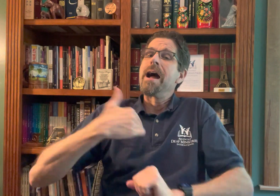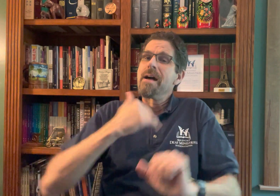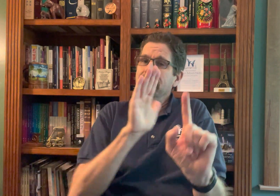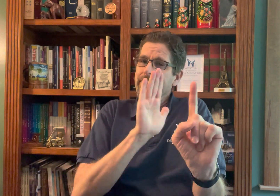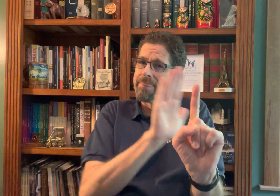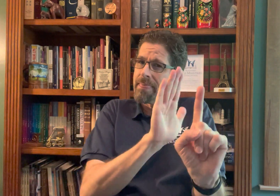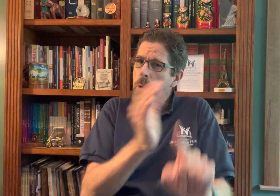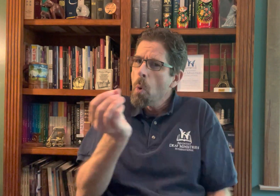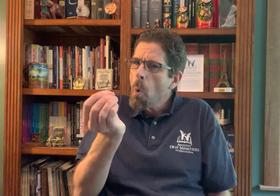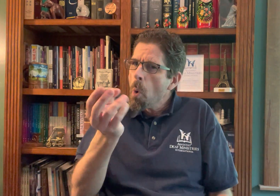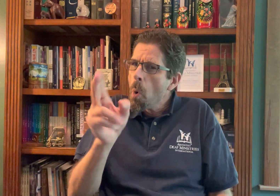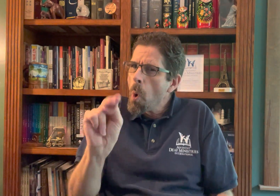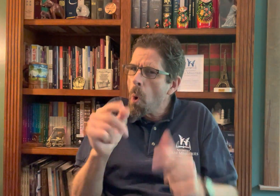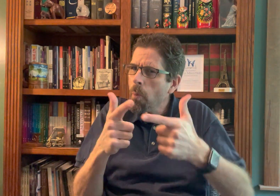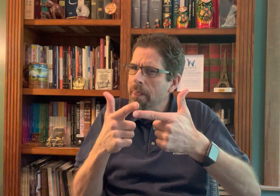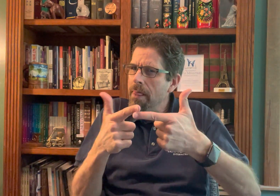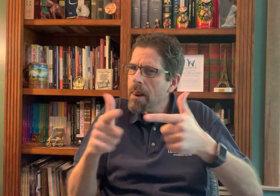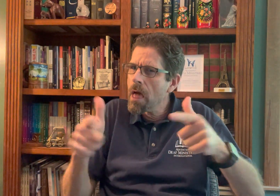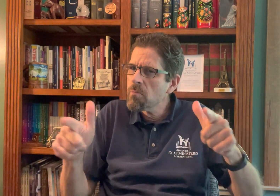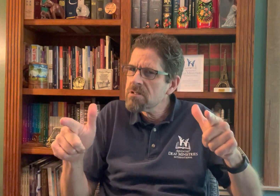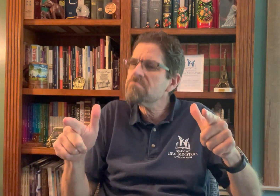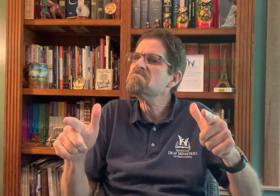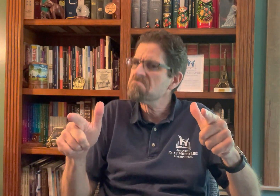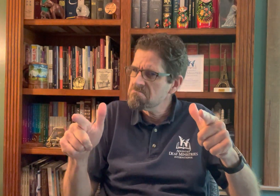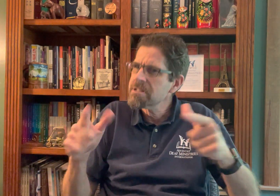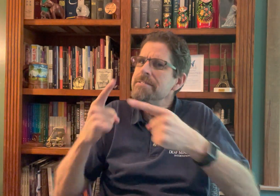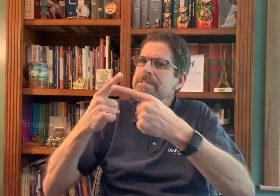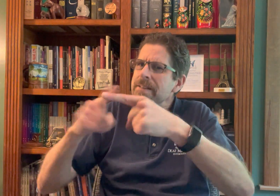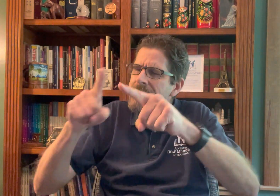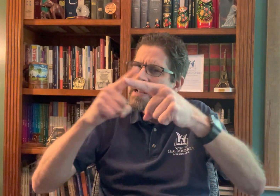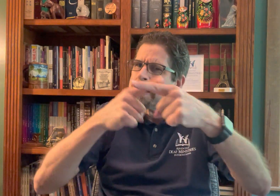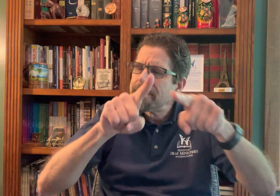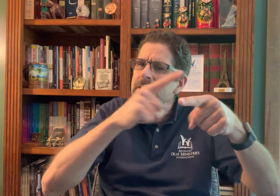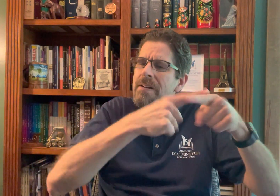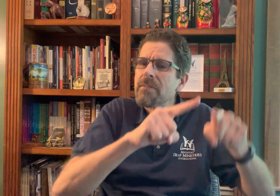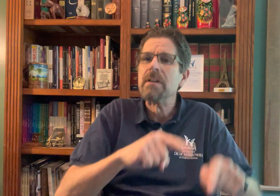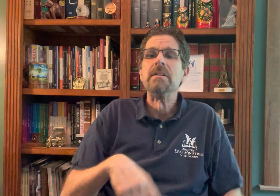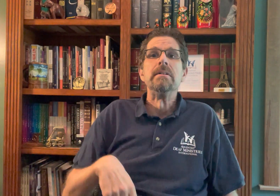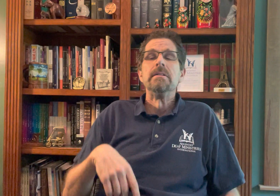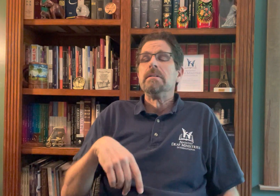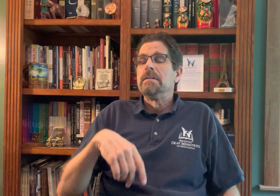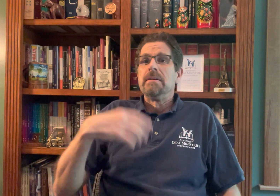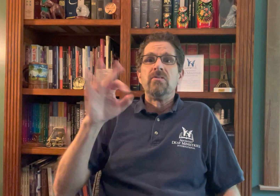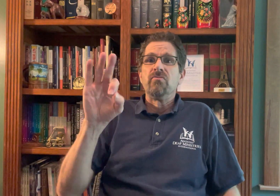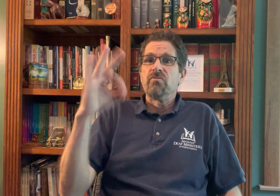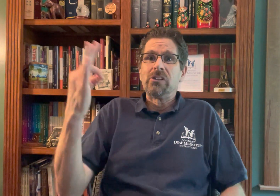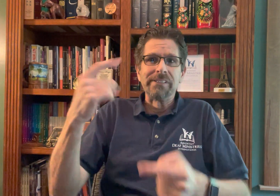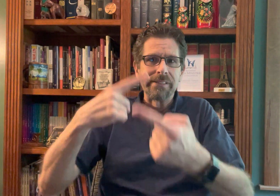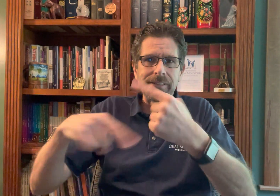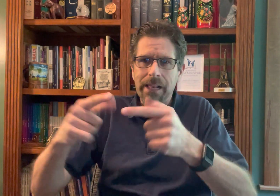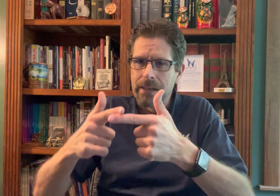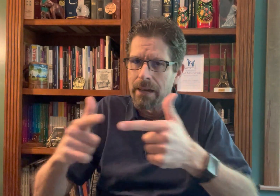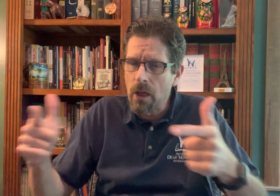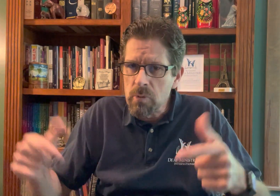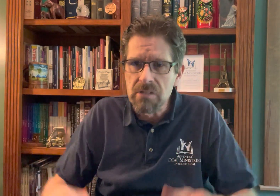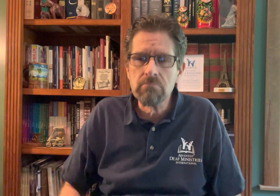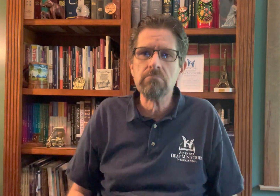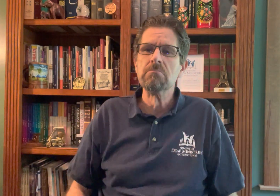I use American Sign Language. Did you know that there are different sign languages all around the world?